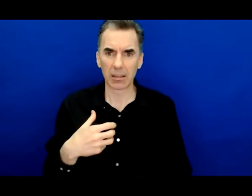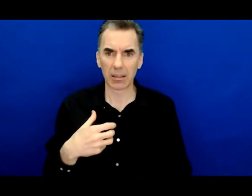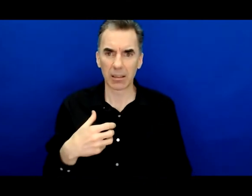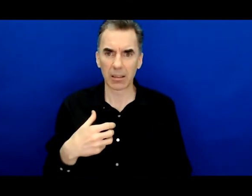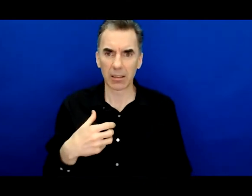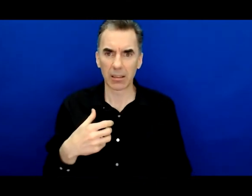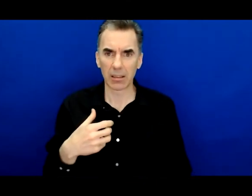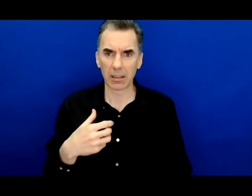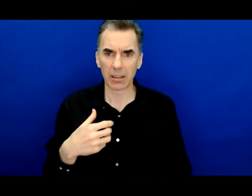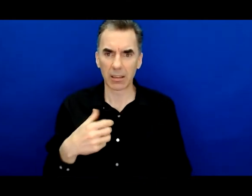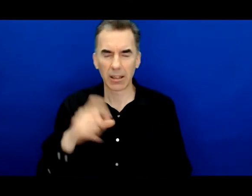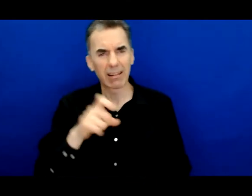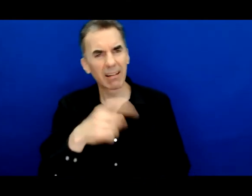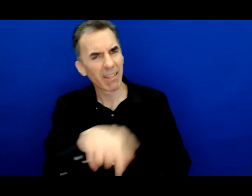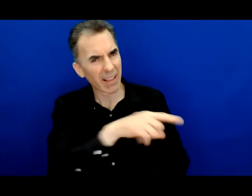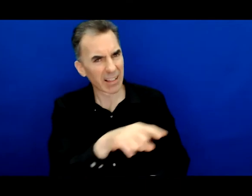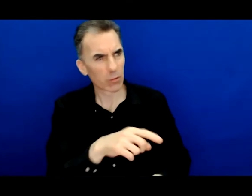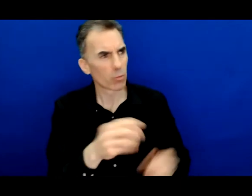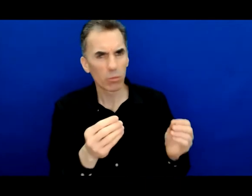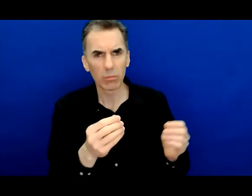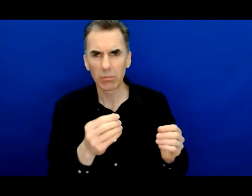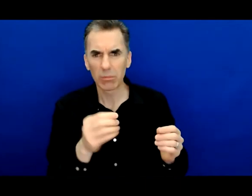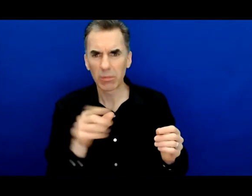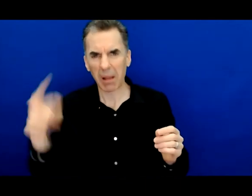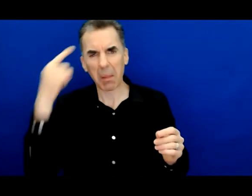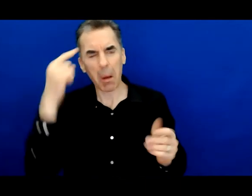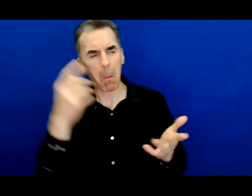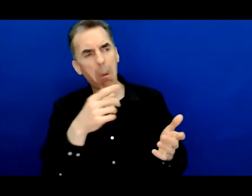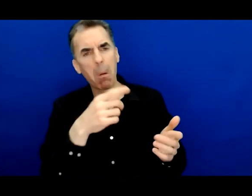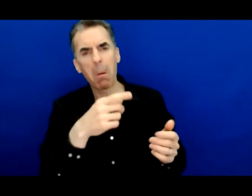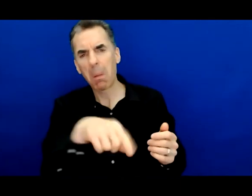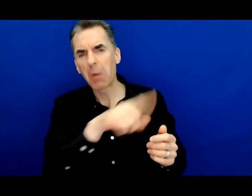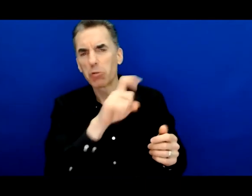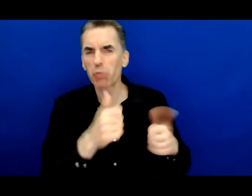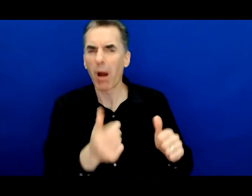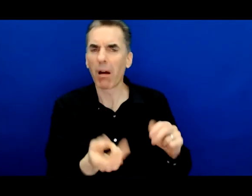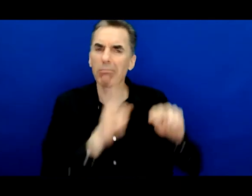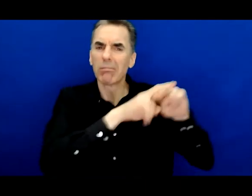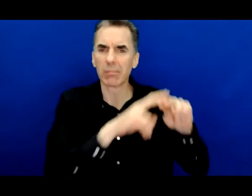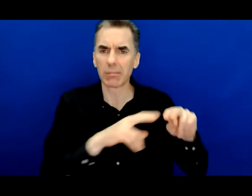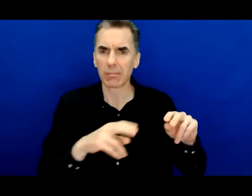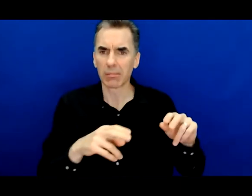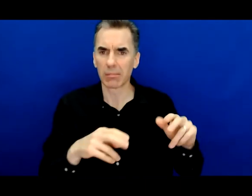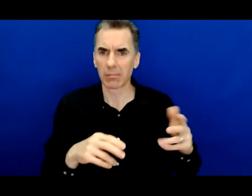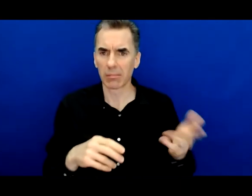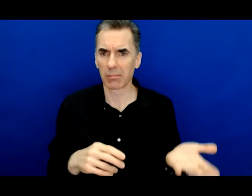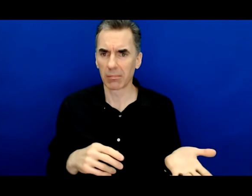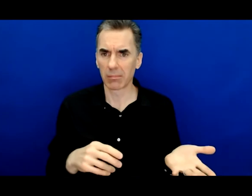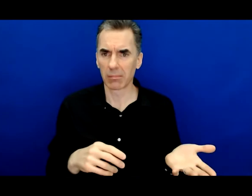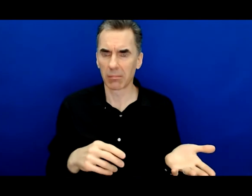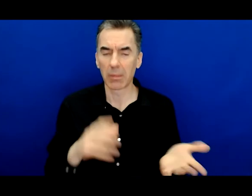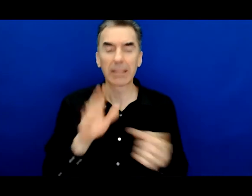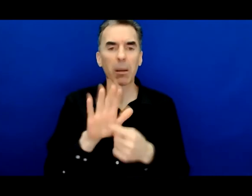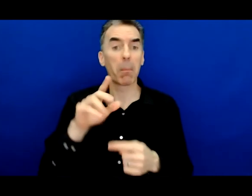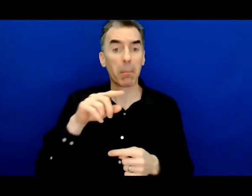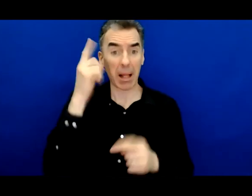try harder or they are incapable it's the argument some people make when black folks say we need opportunity we need equity people say oh well